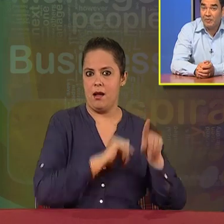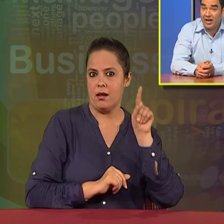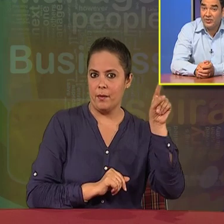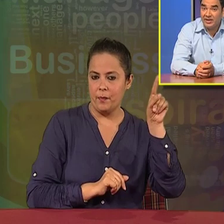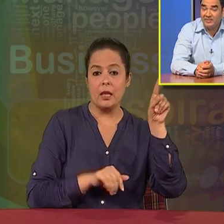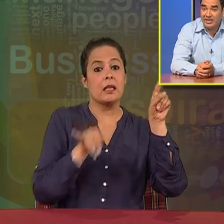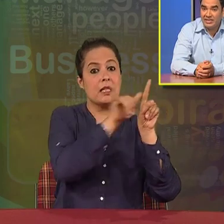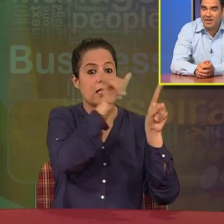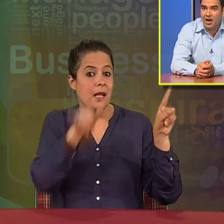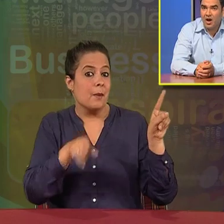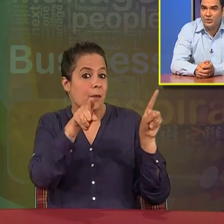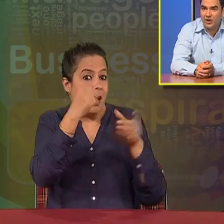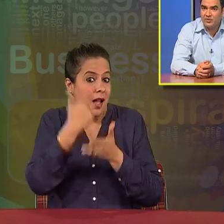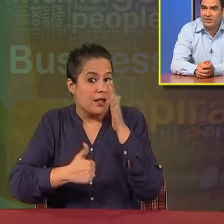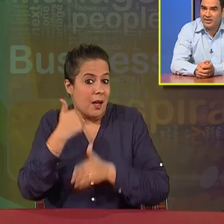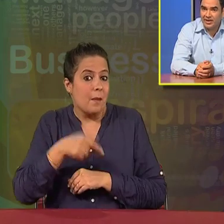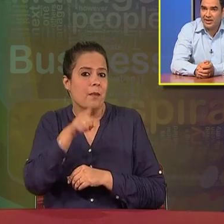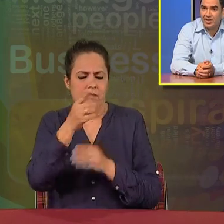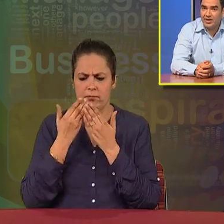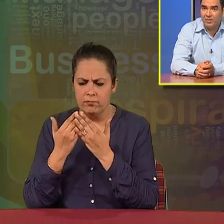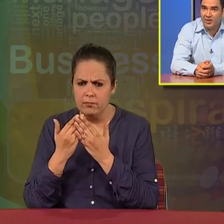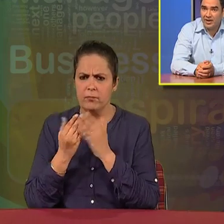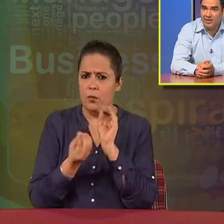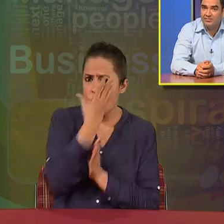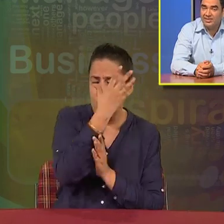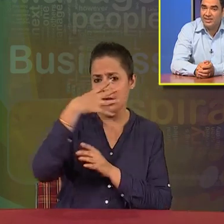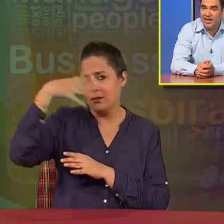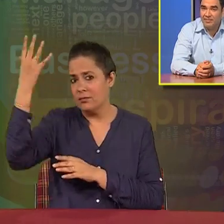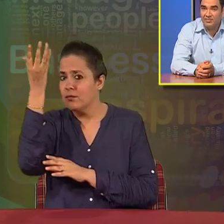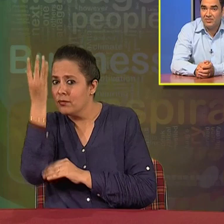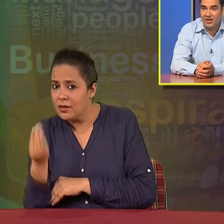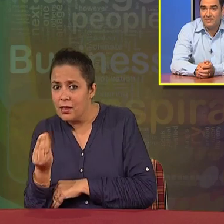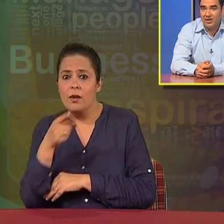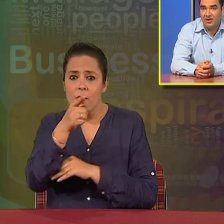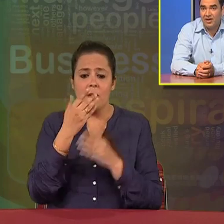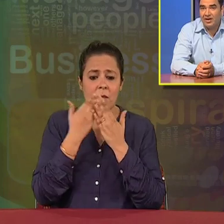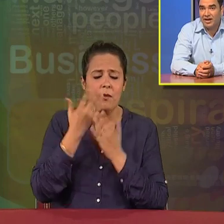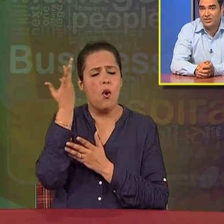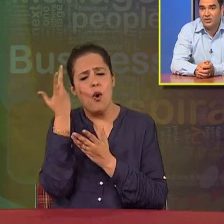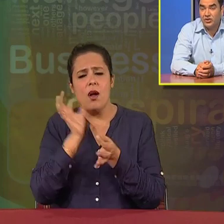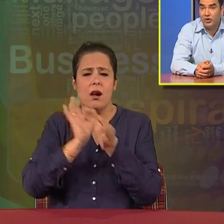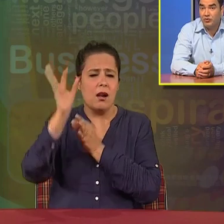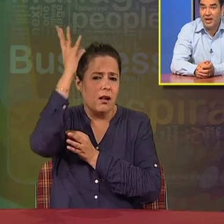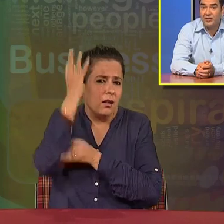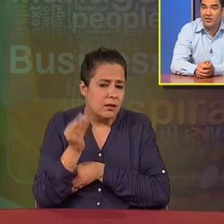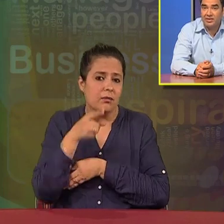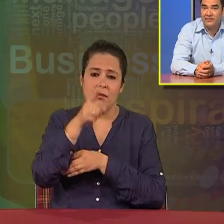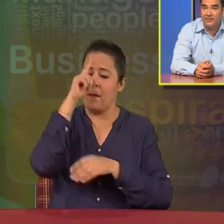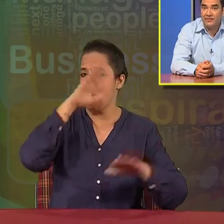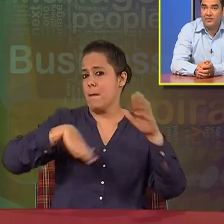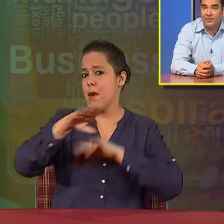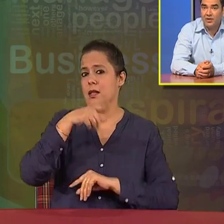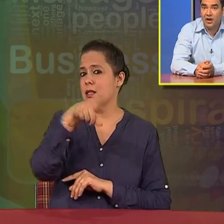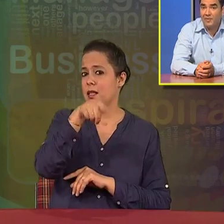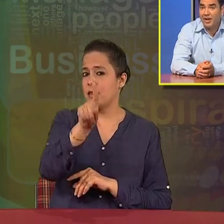You have to plan your activities, how you have to study in the morning, daytime, evening, or at night. You have to plan yourself.